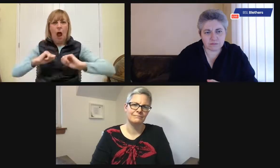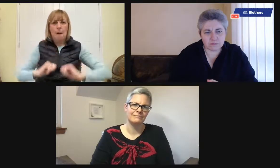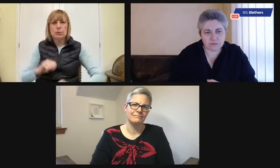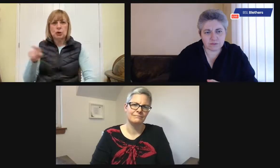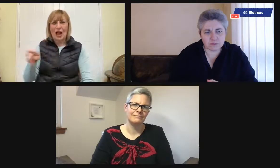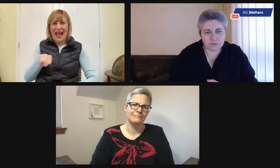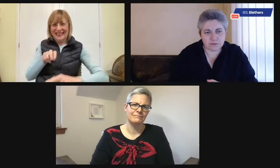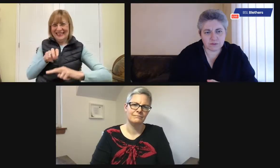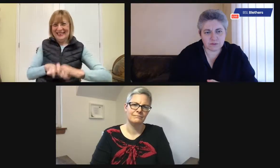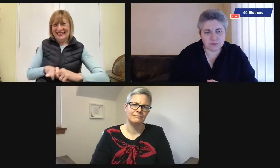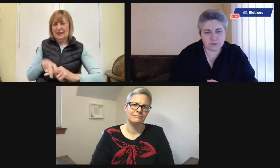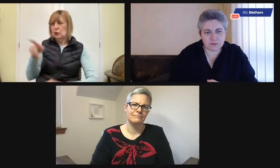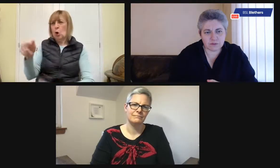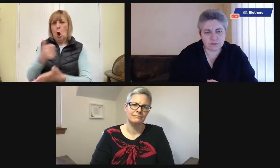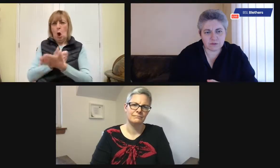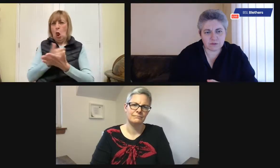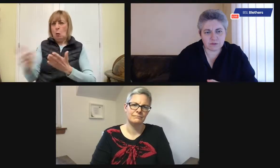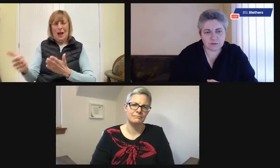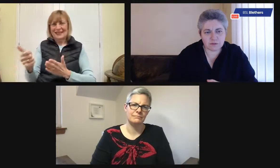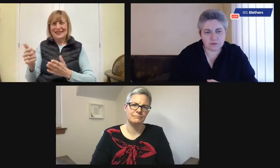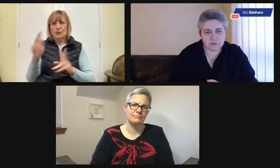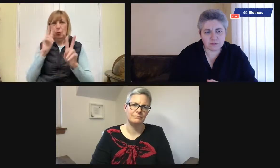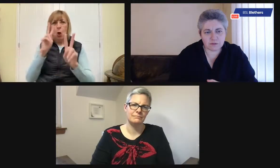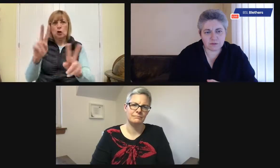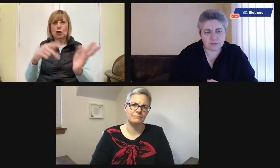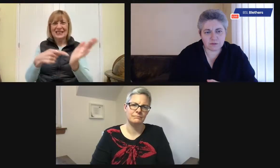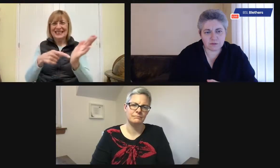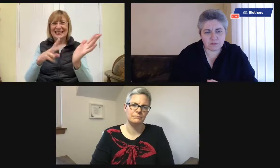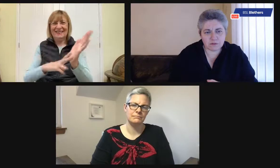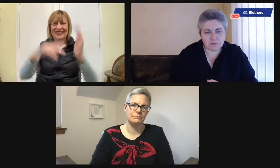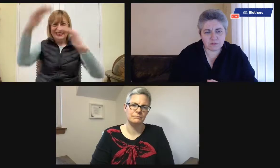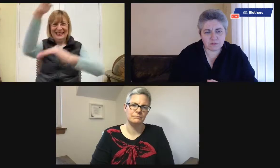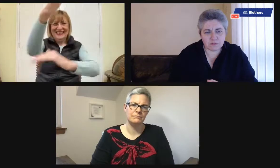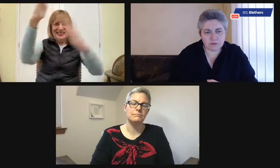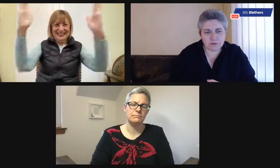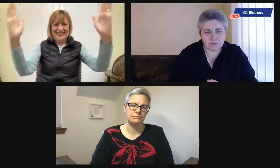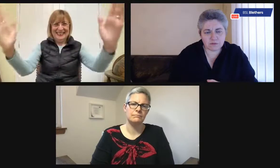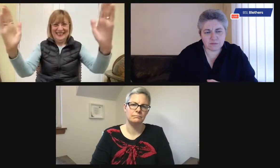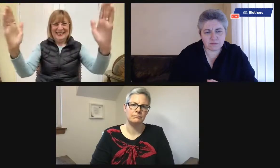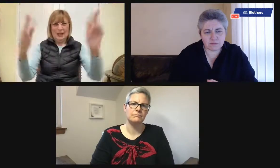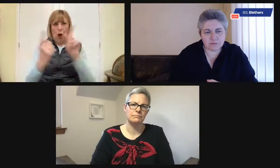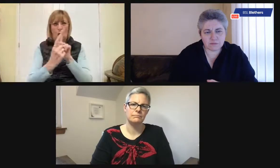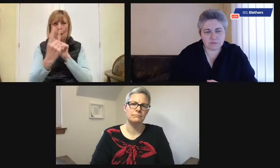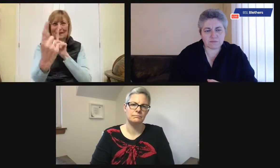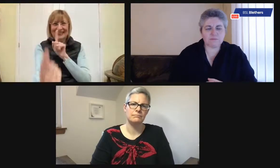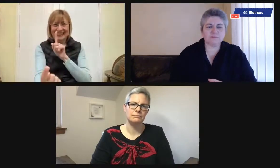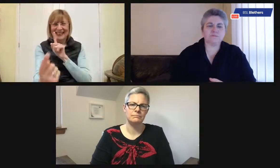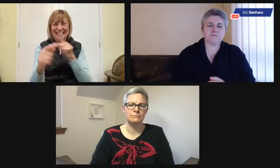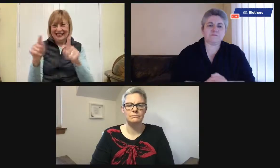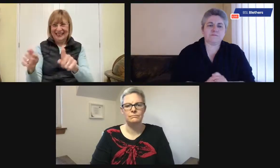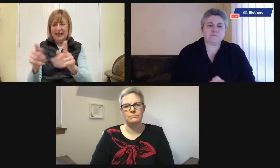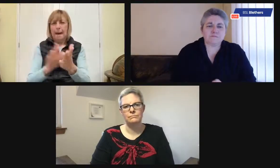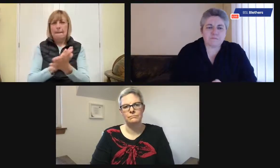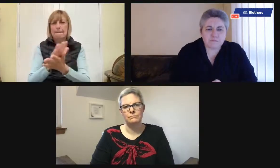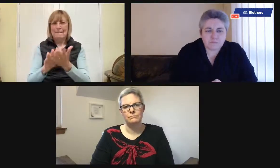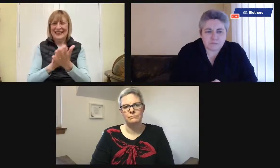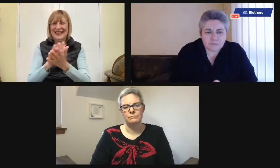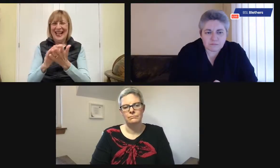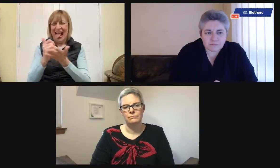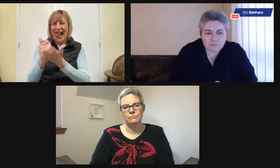Now, back then, I thought, oh, might be good to have it next to Jeff's armchair where he sits to watch TV. So it might be a good